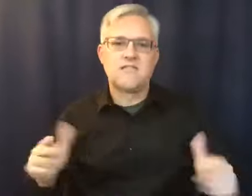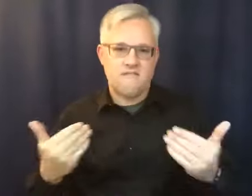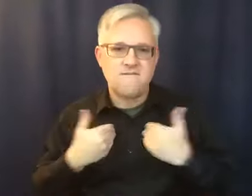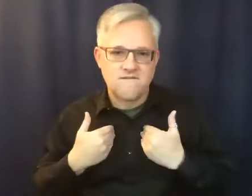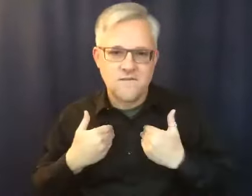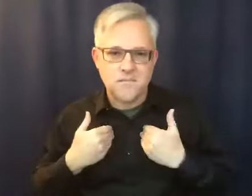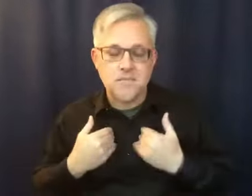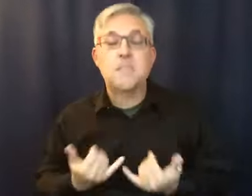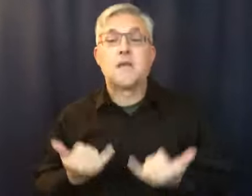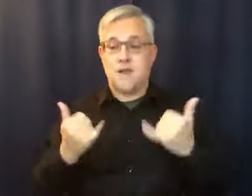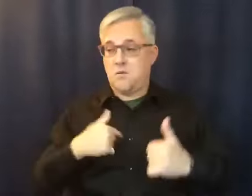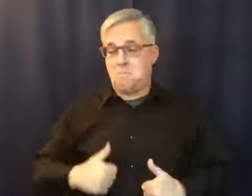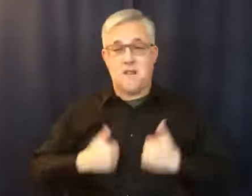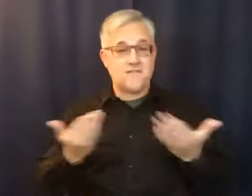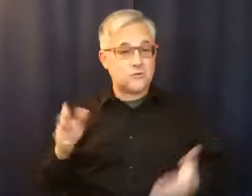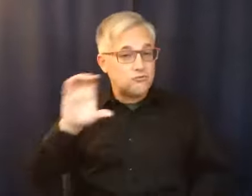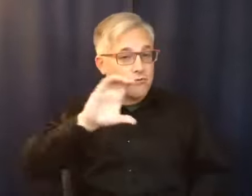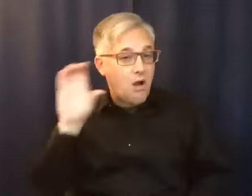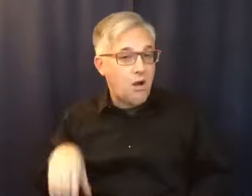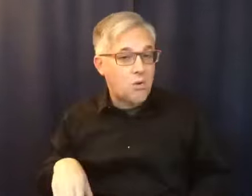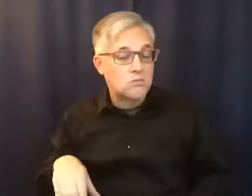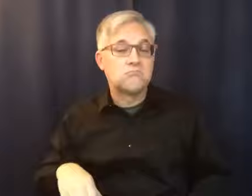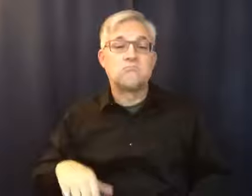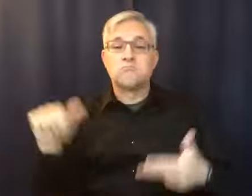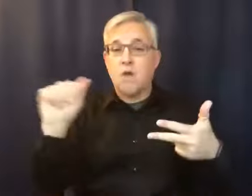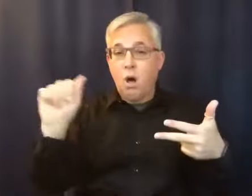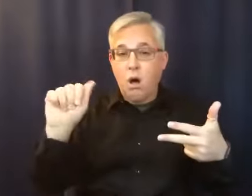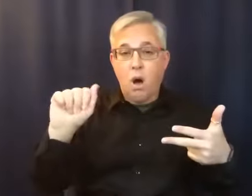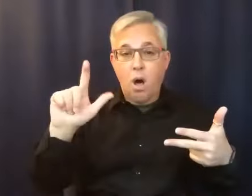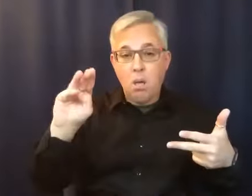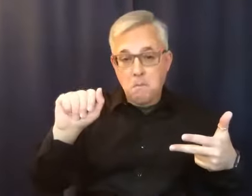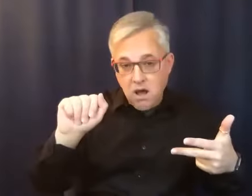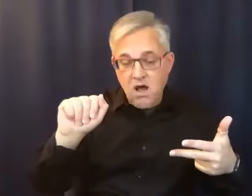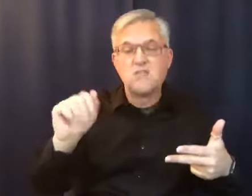had lived with me for a while, was living in Minneapolis. And all my children are gone.